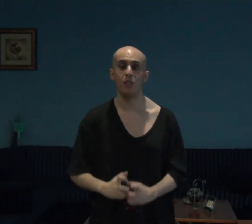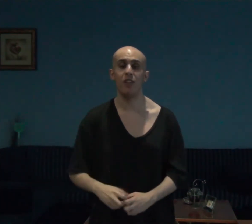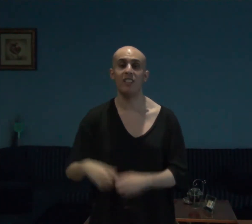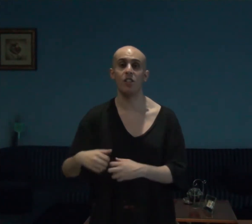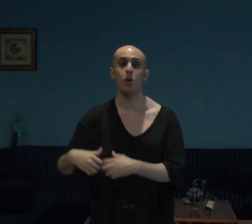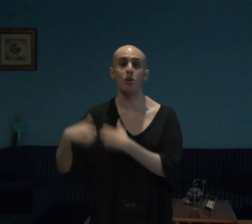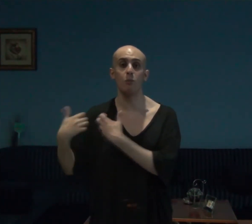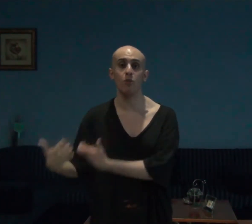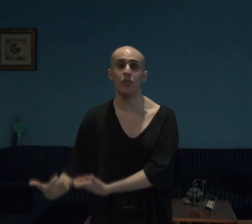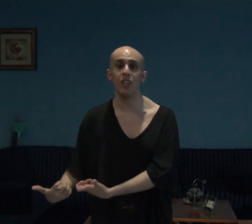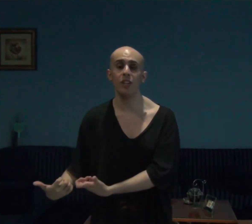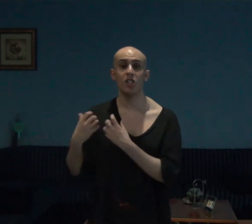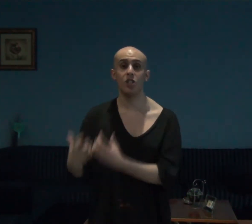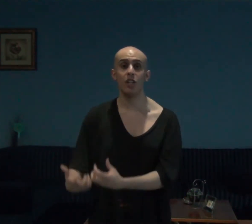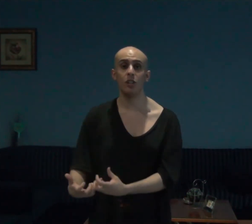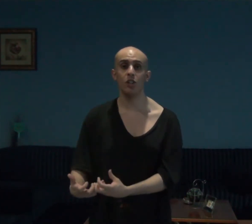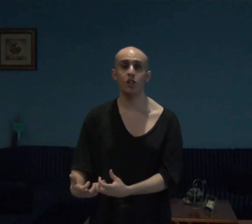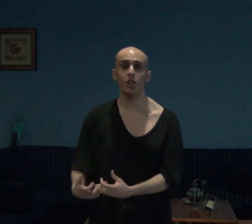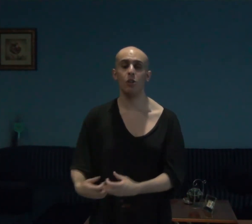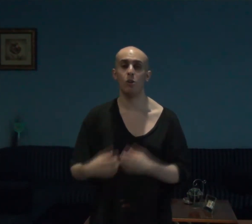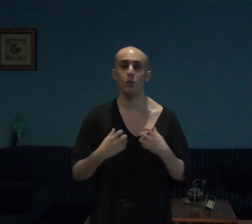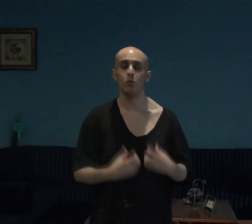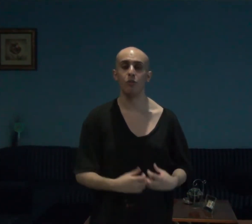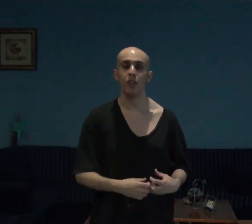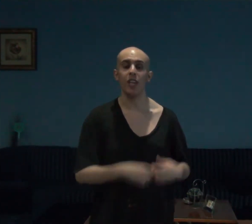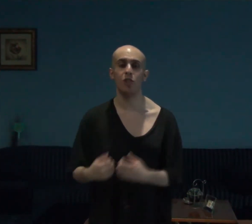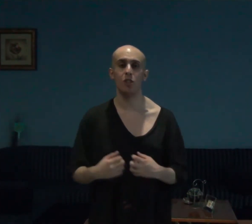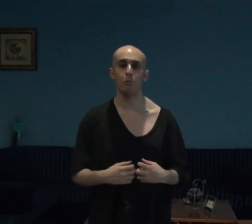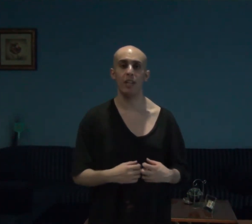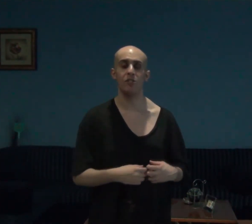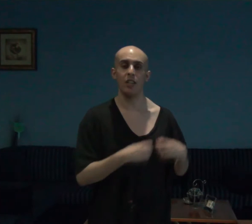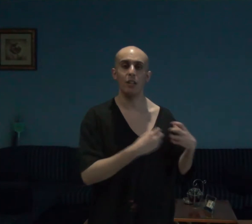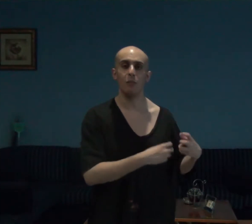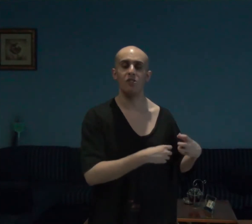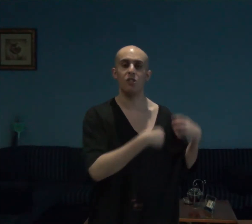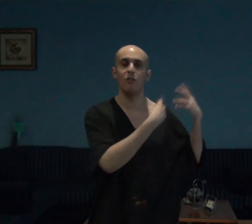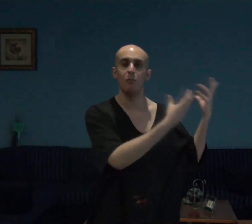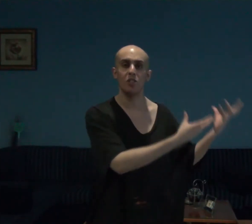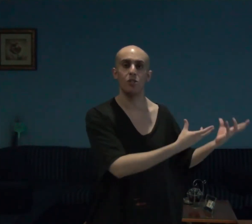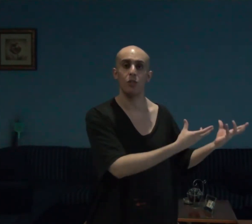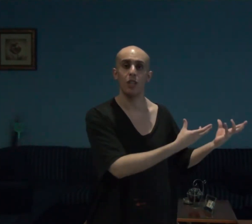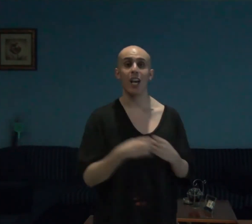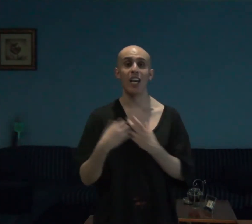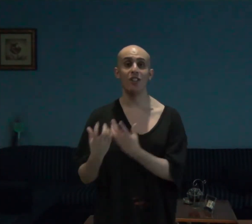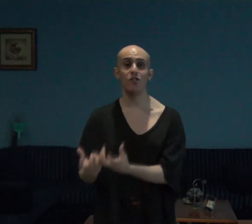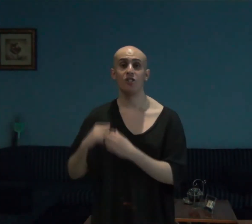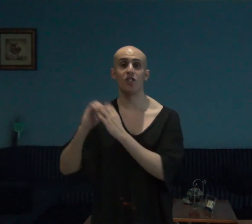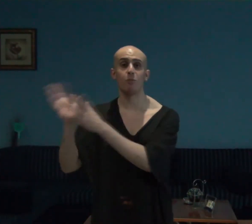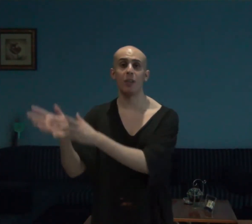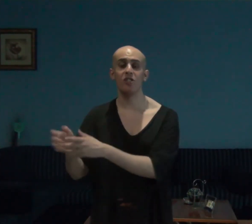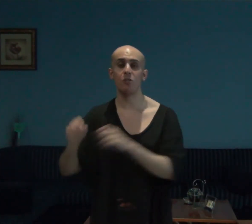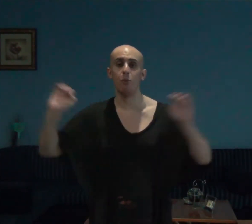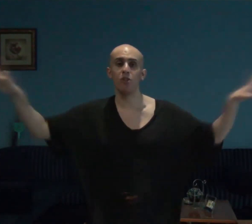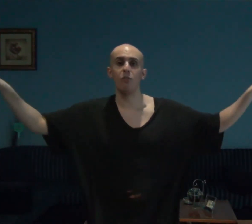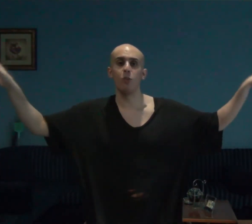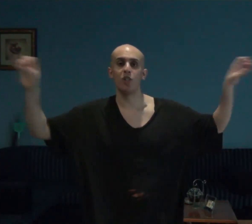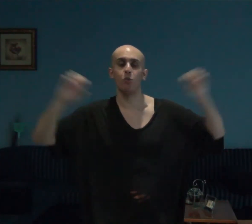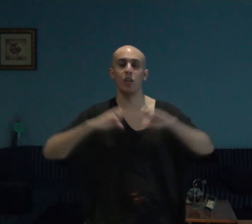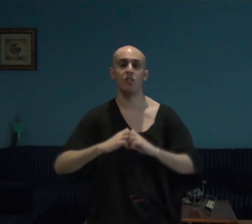as a horror movie a psychological horror movie which combines elements of mystery and suspense both of which worked